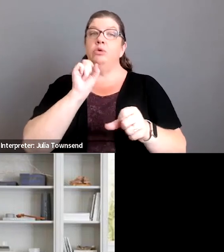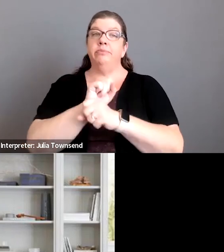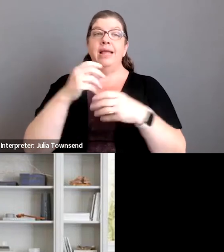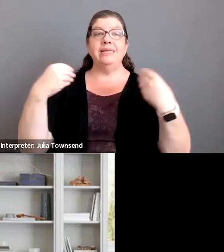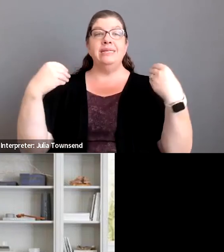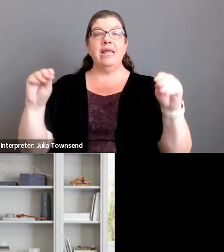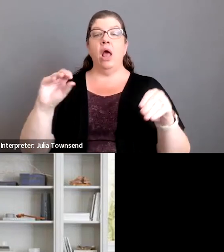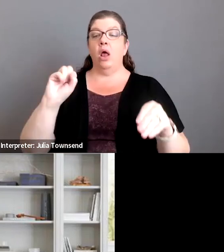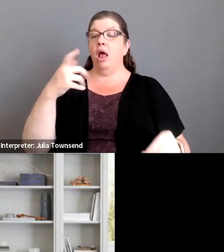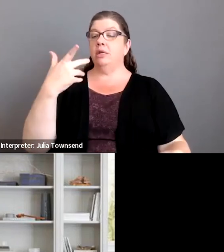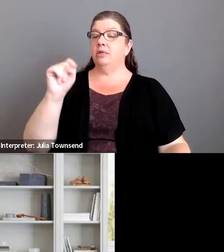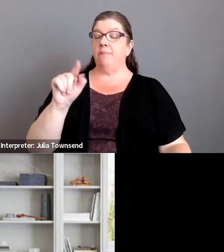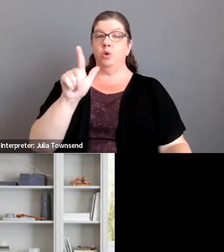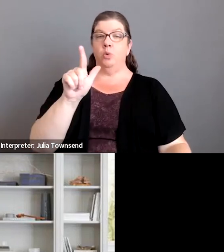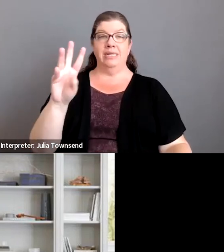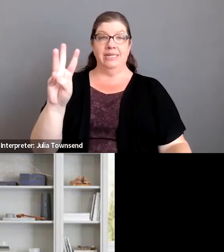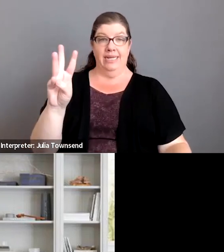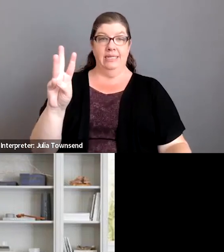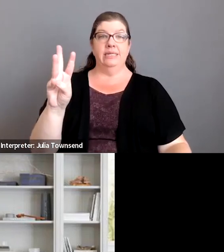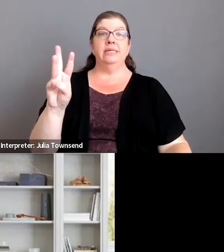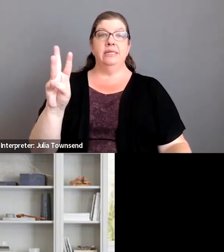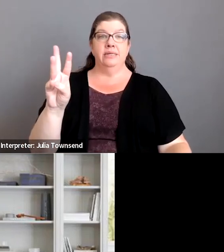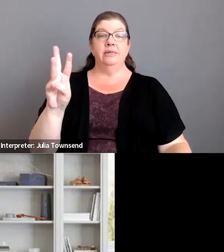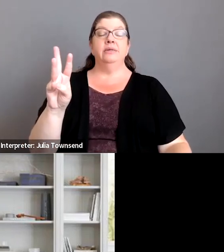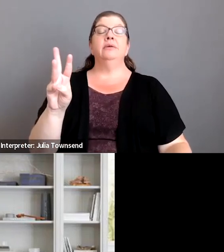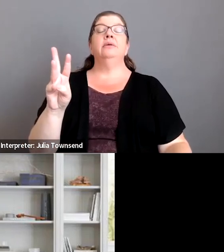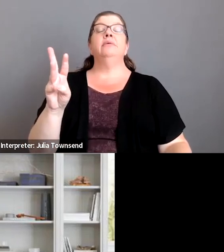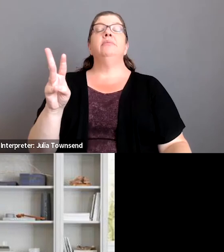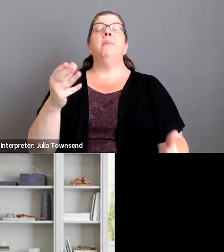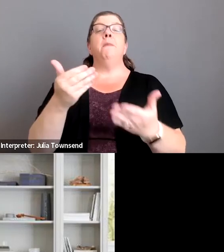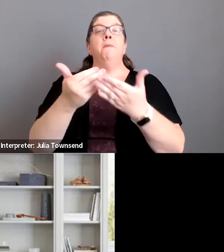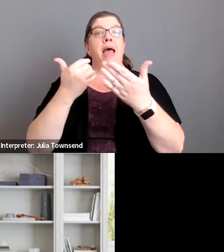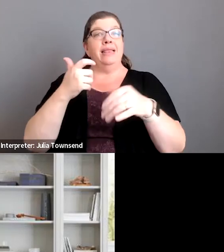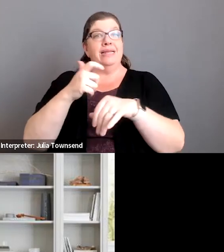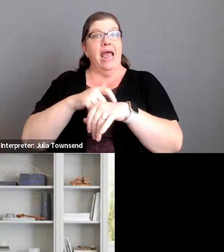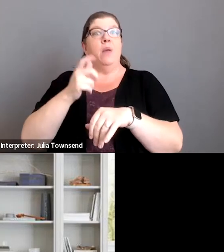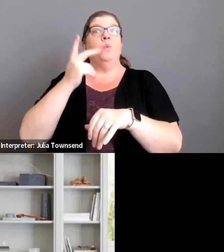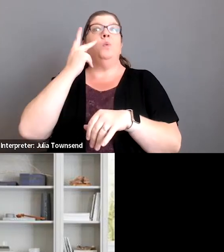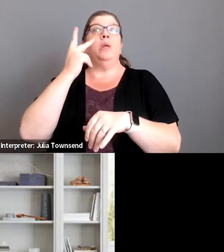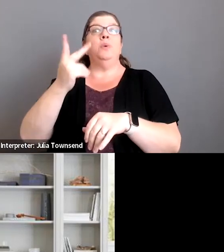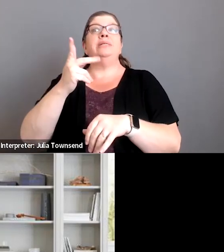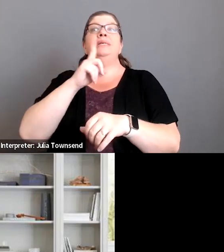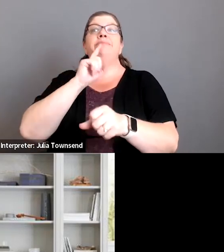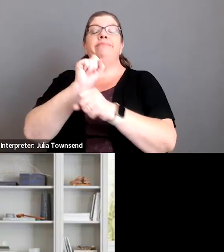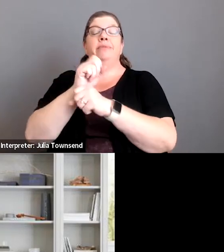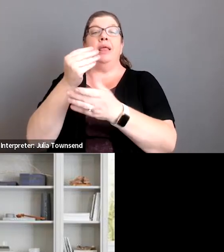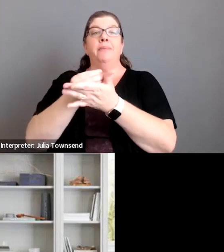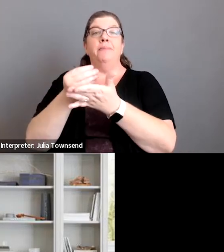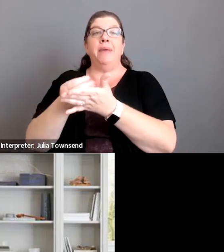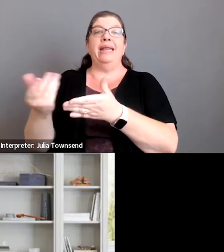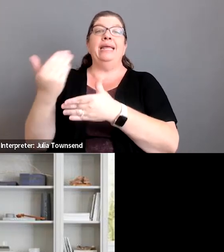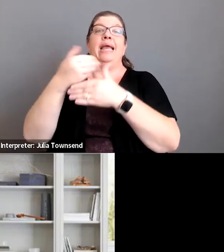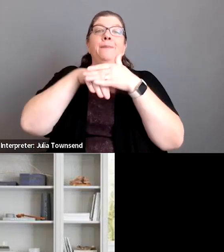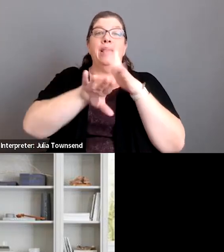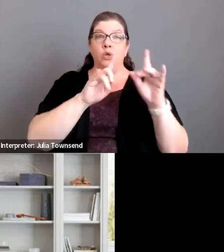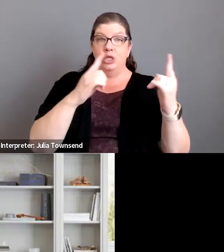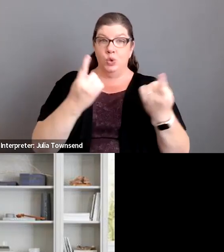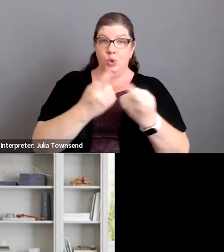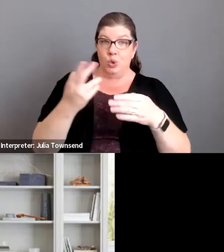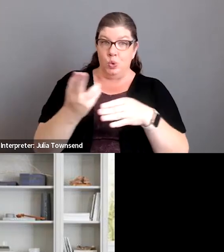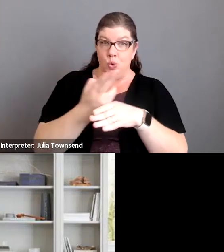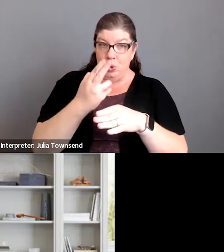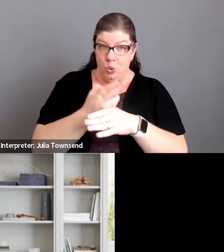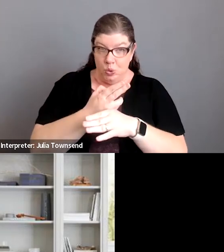um on september 26th and by the time that we would actually see that money come into the district in order to